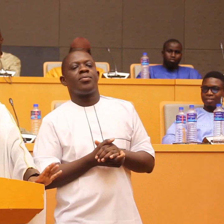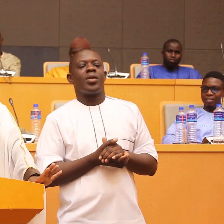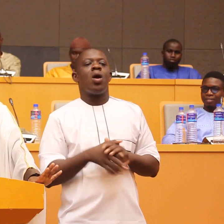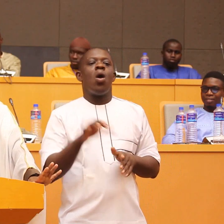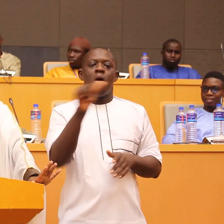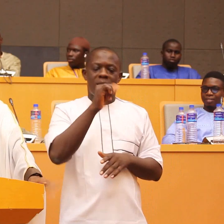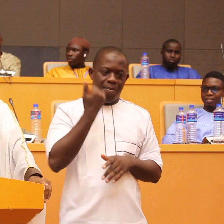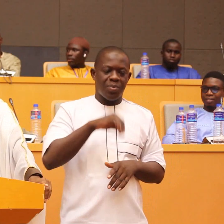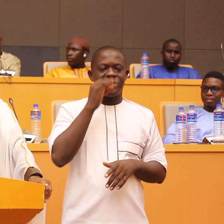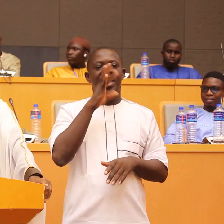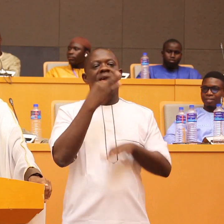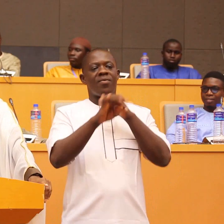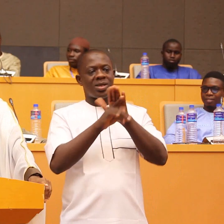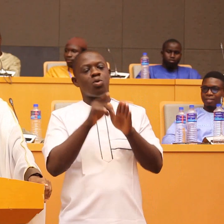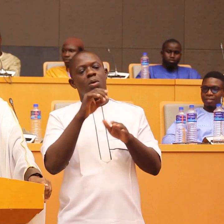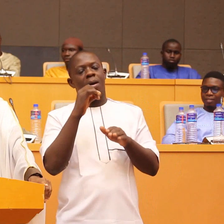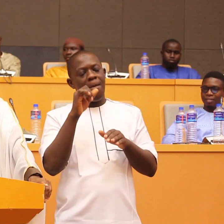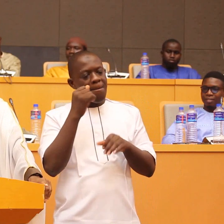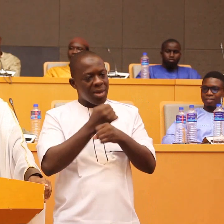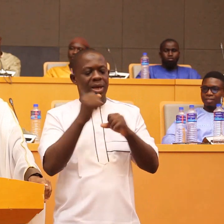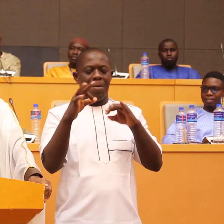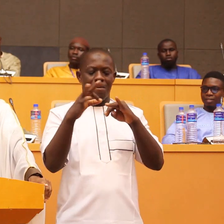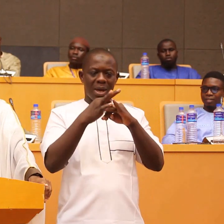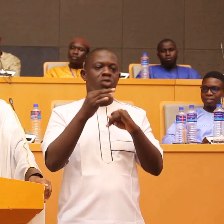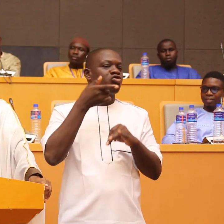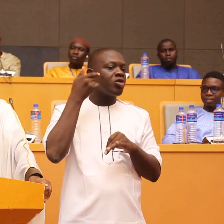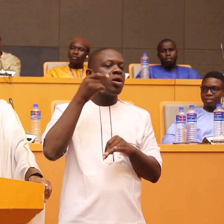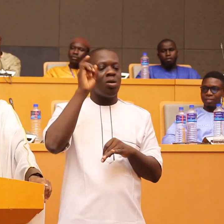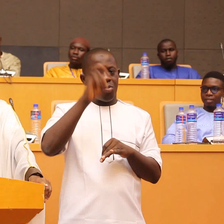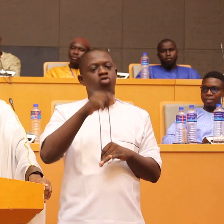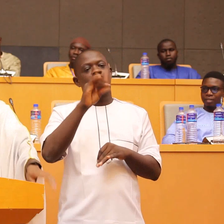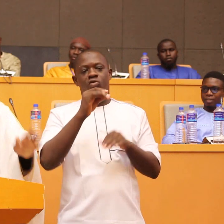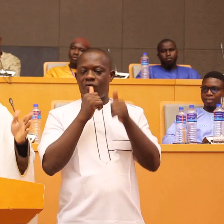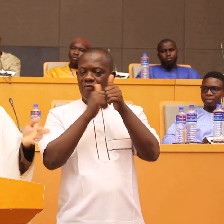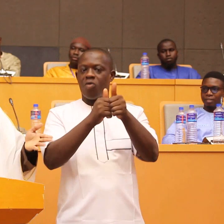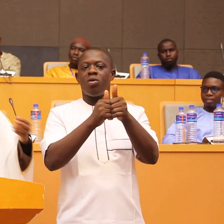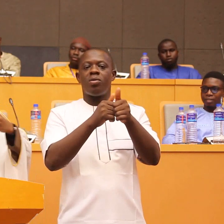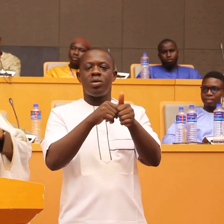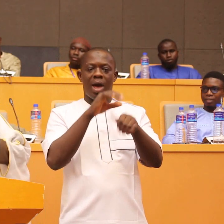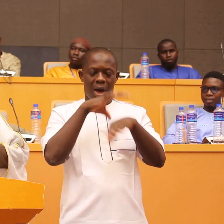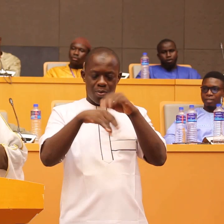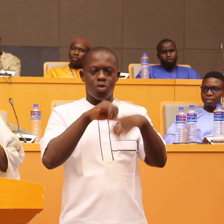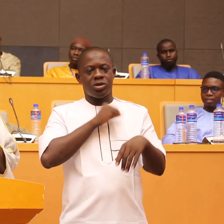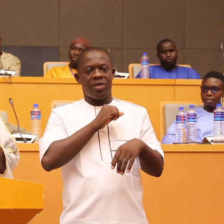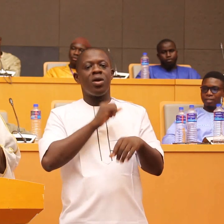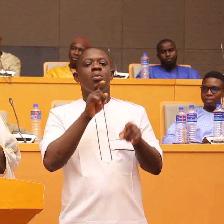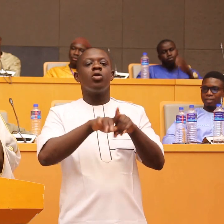that's one of the facts you have to do it for the sake of Allah if